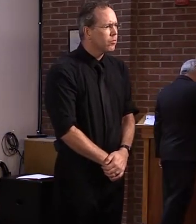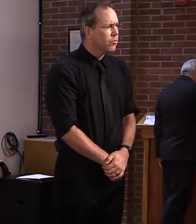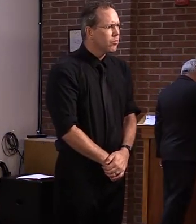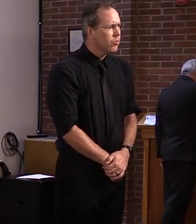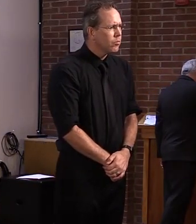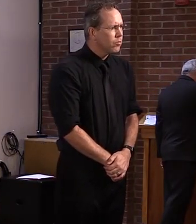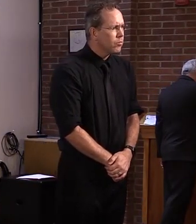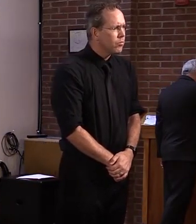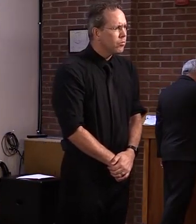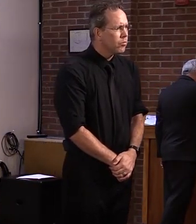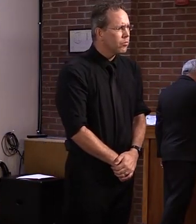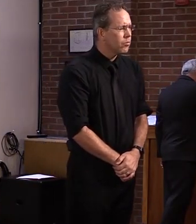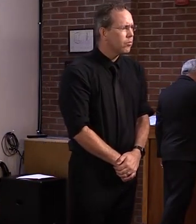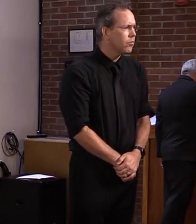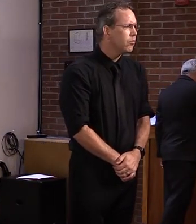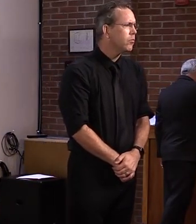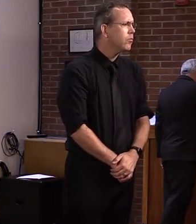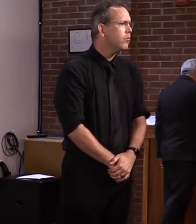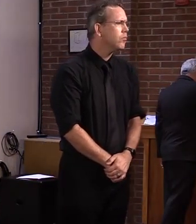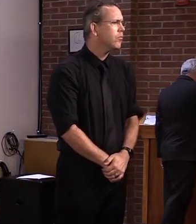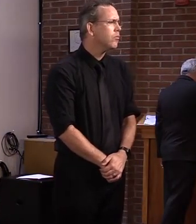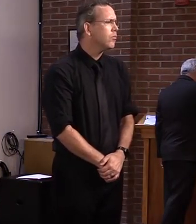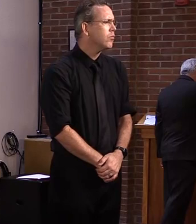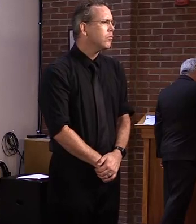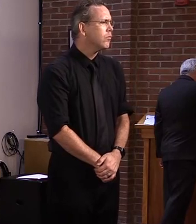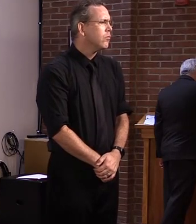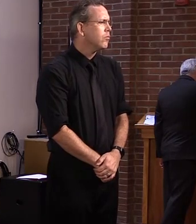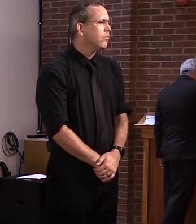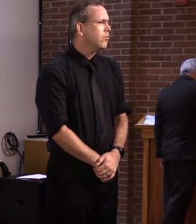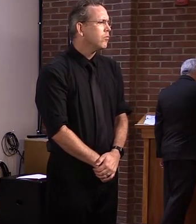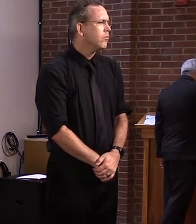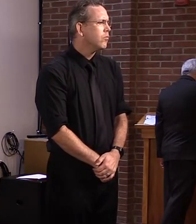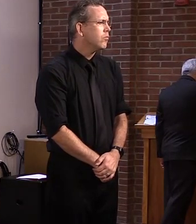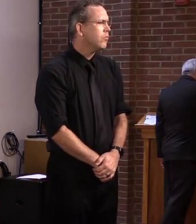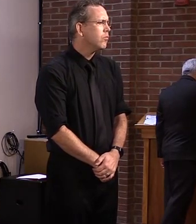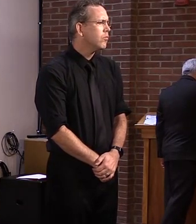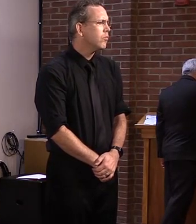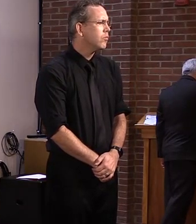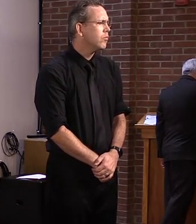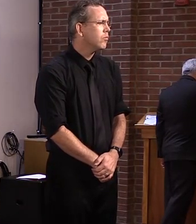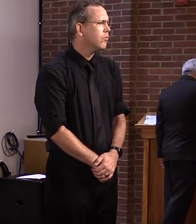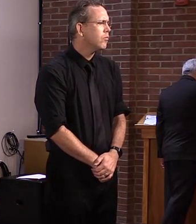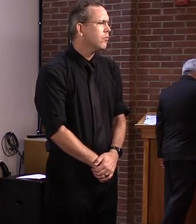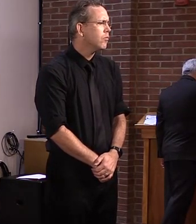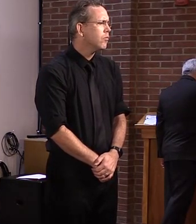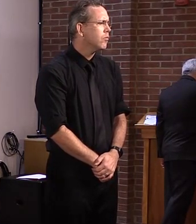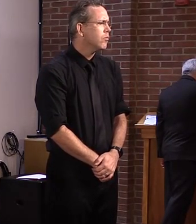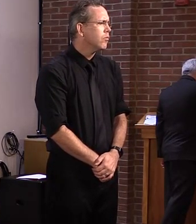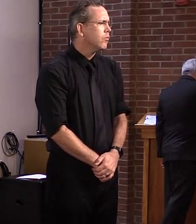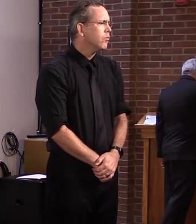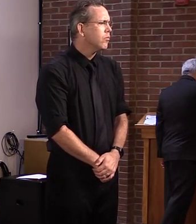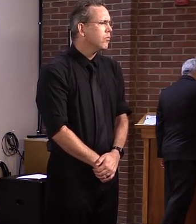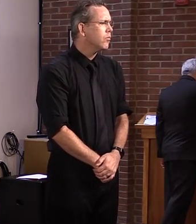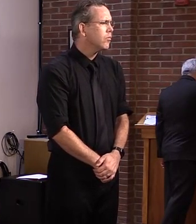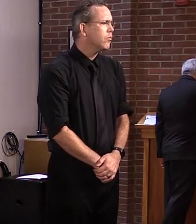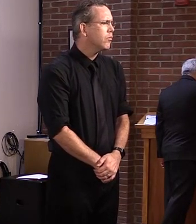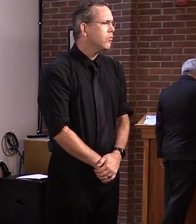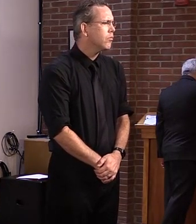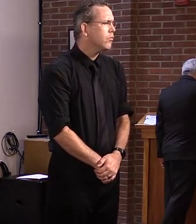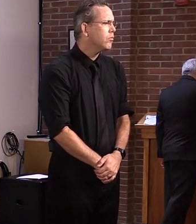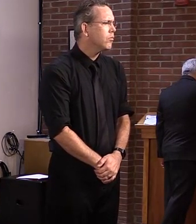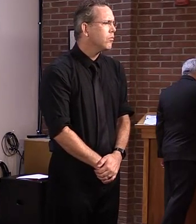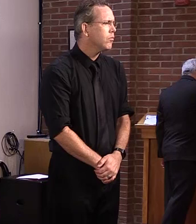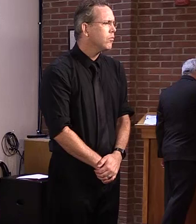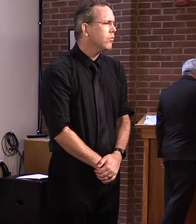the fact that DMV offices are opening up in places like Montpelier, South Burlington, Rutland, and so people in the Northeast Kingdom,